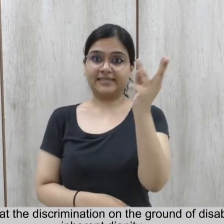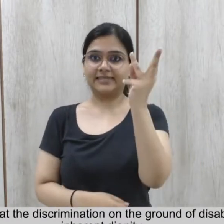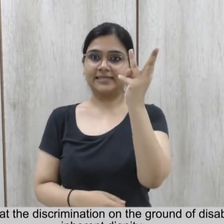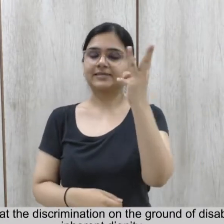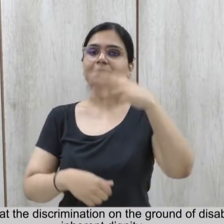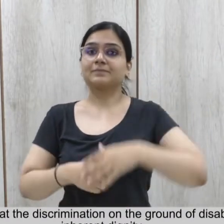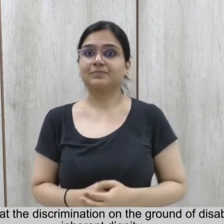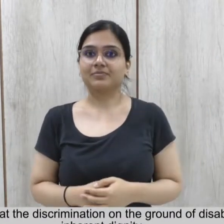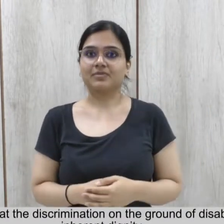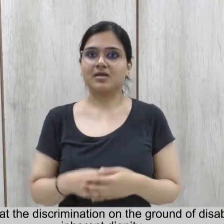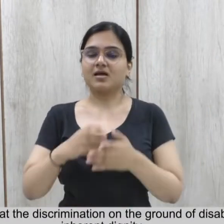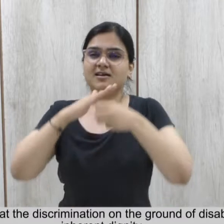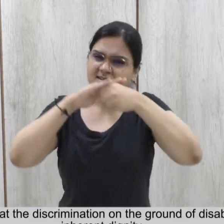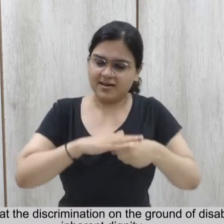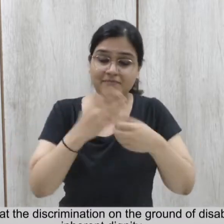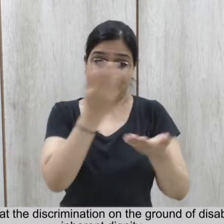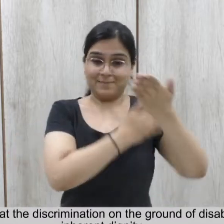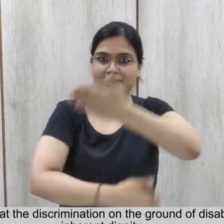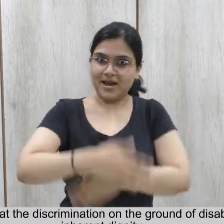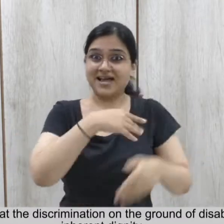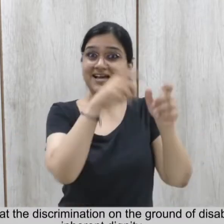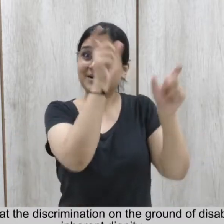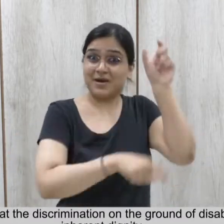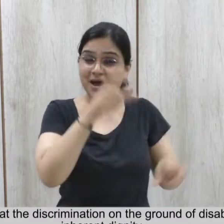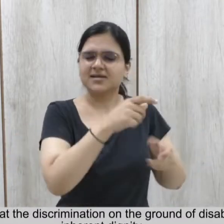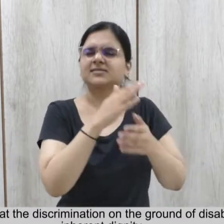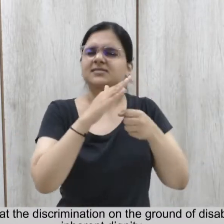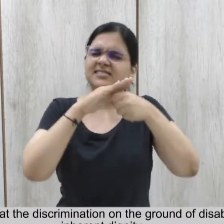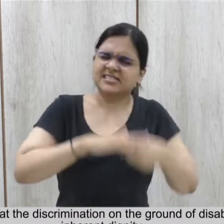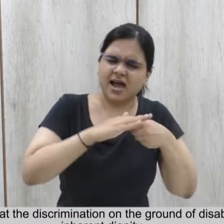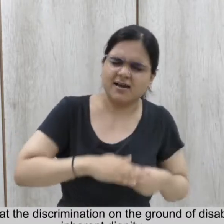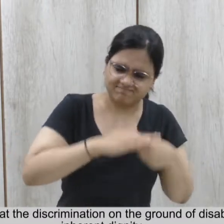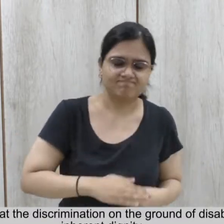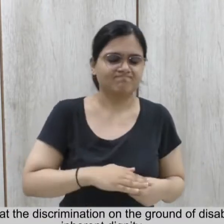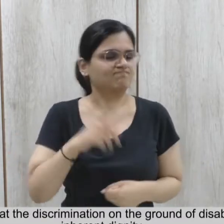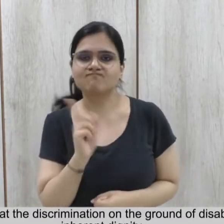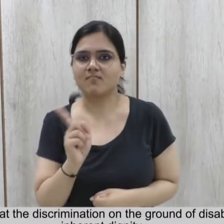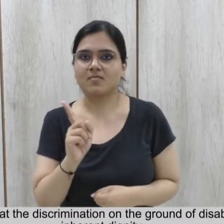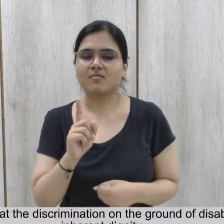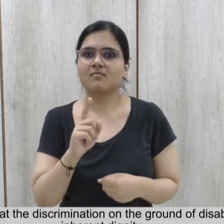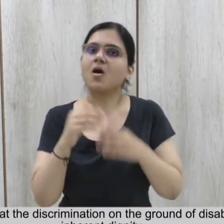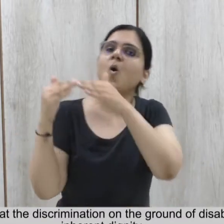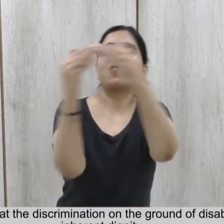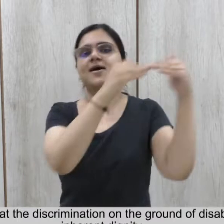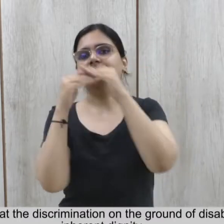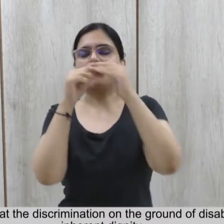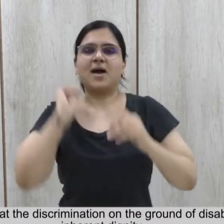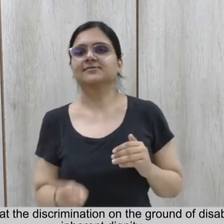Recognizes also that the discrimination on the ground of disability is violation of